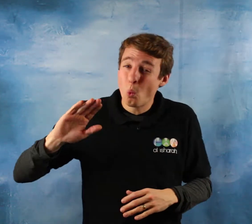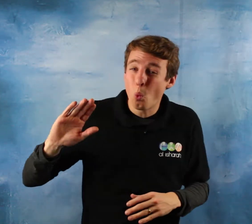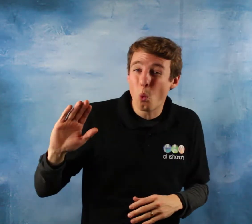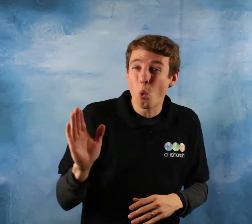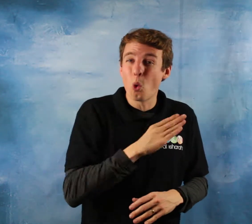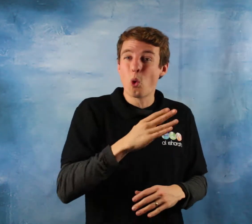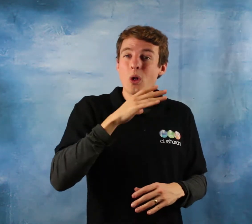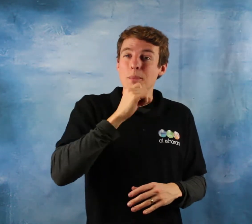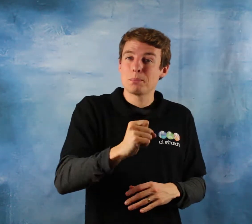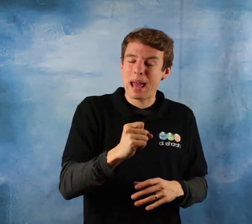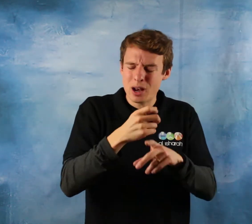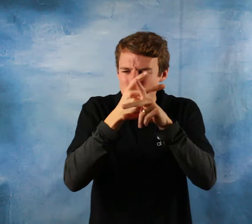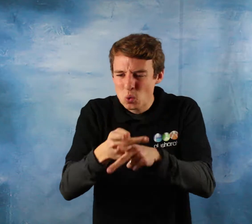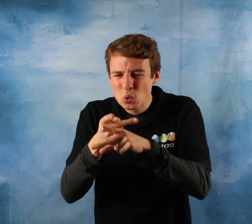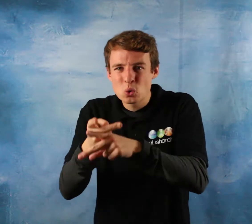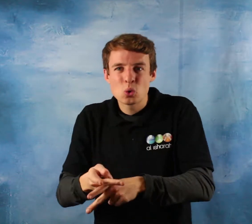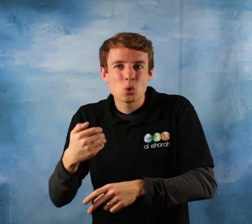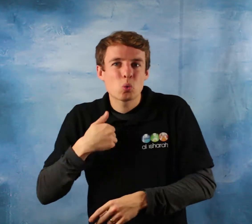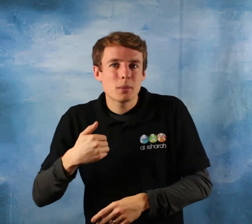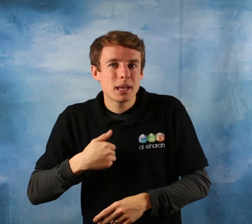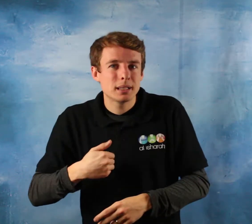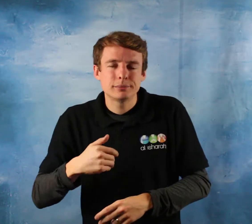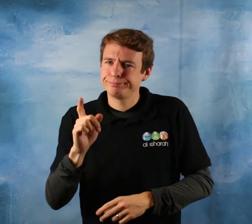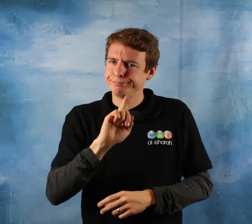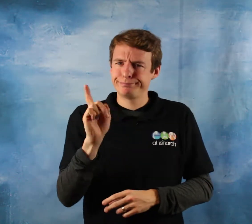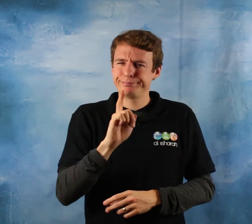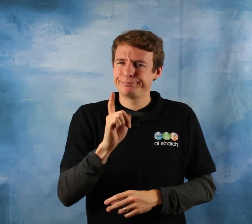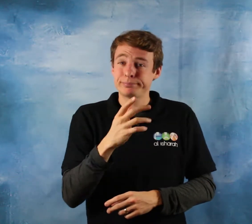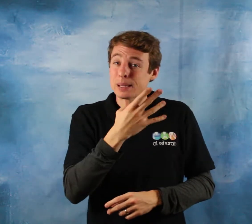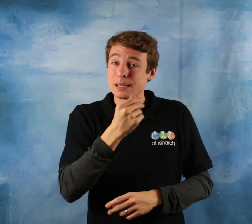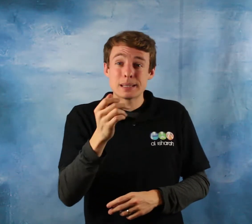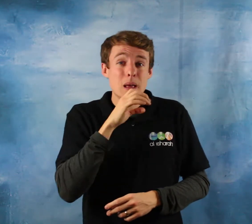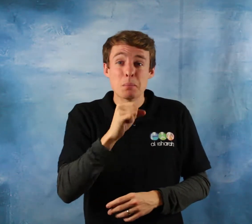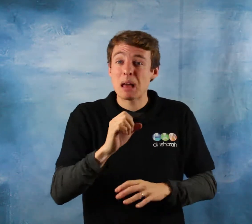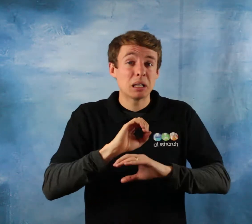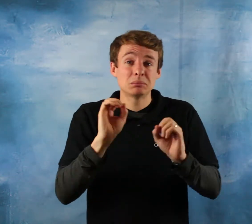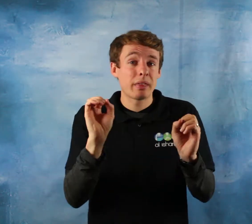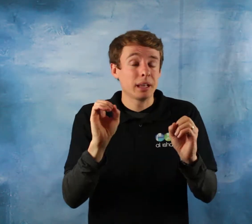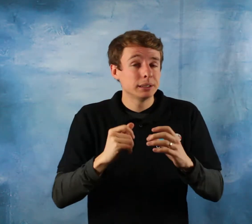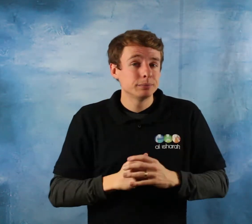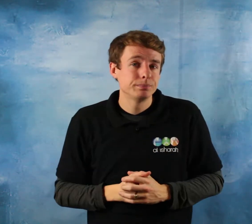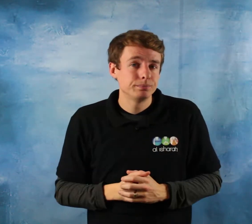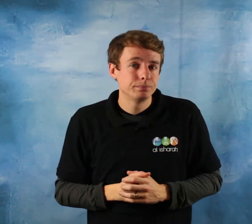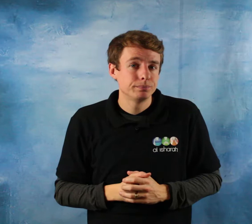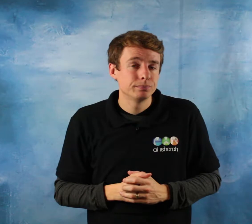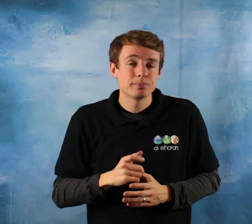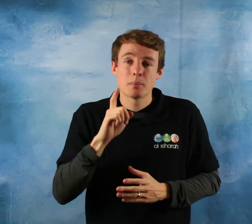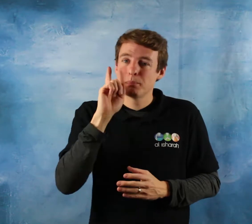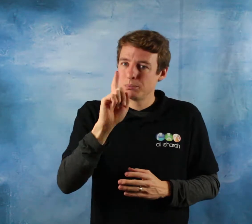again, Allah subhanahu wa ta'ala in his book and in the sunnah of his messenger address the norms of society.